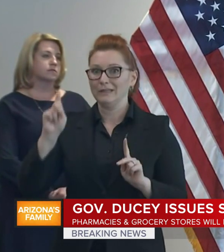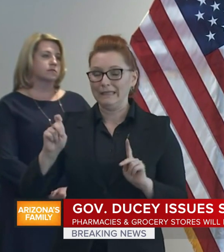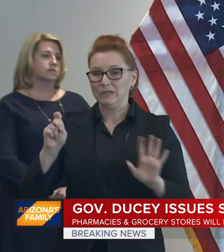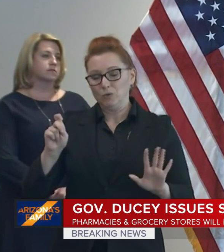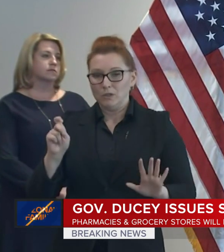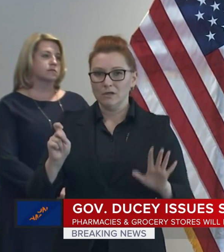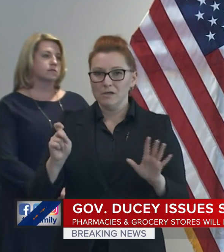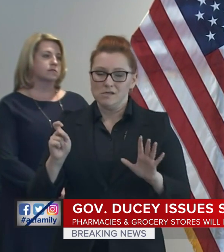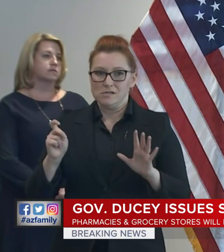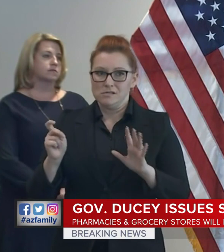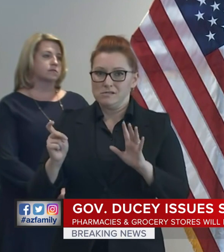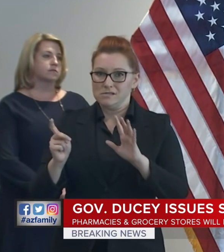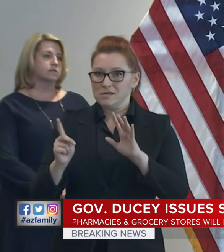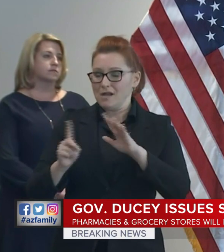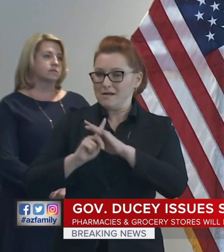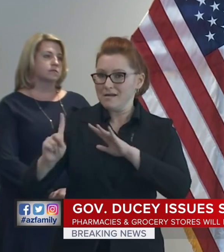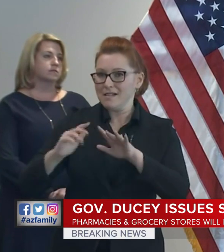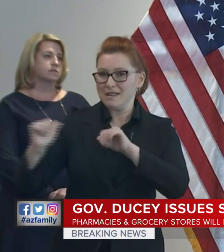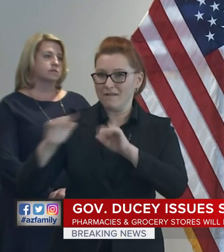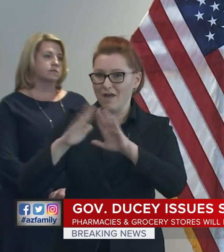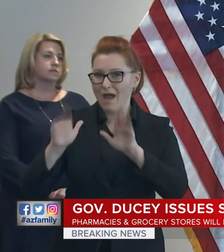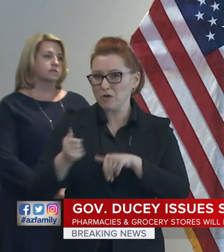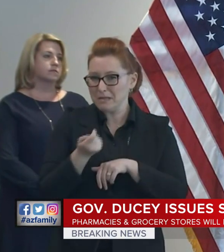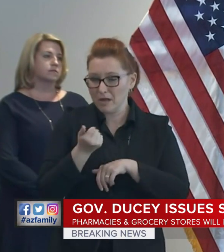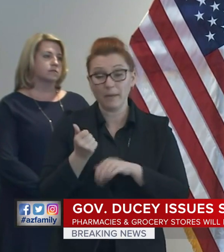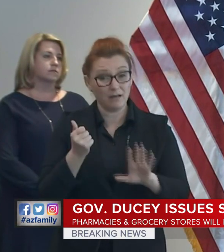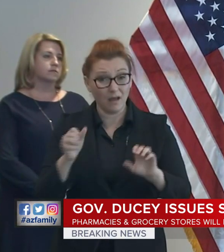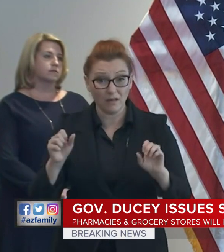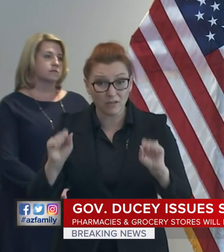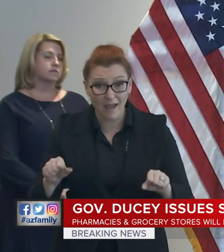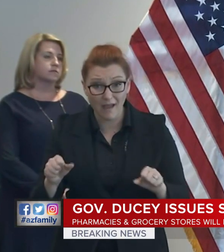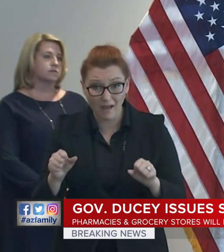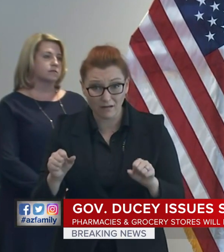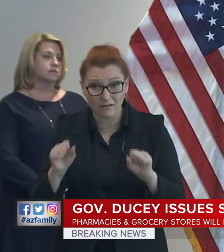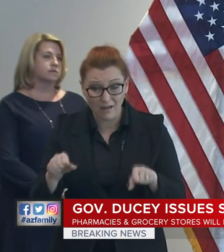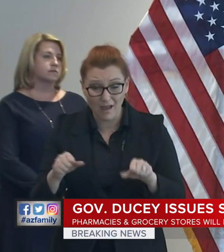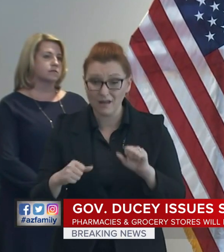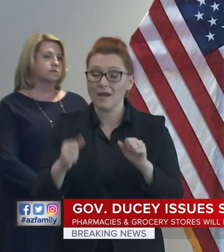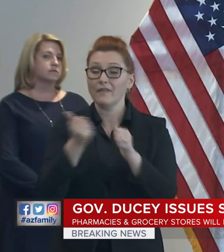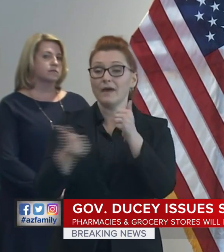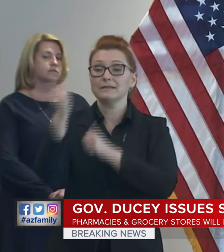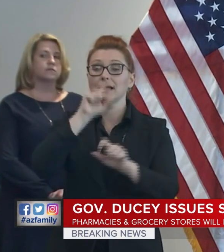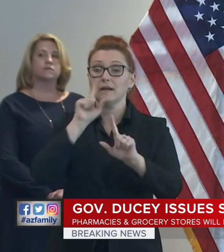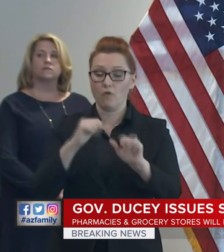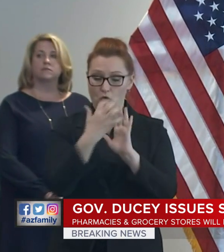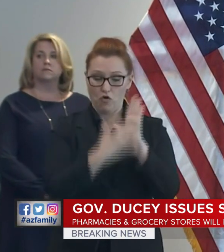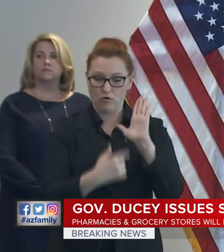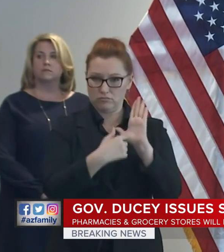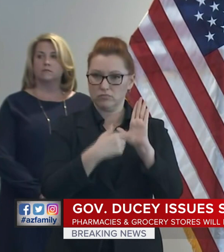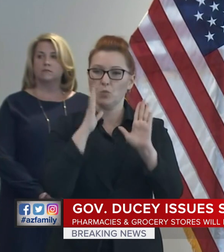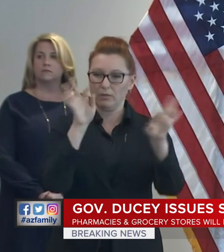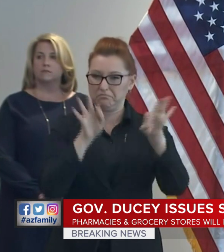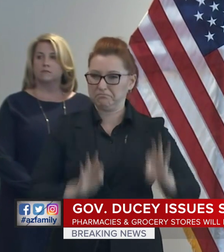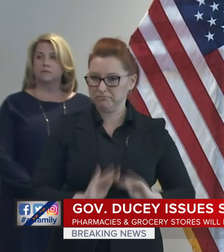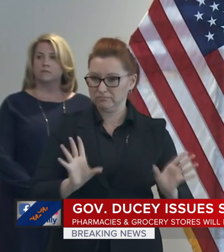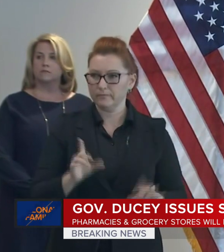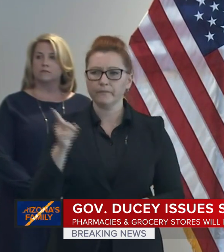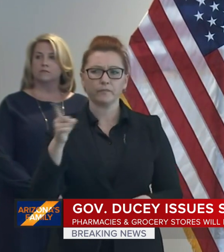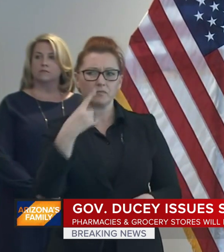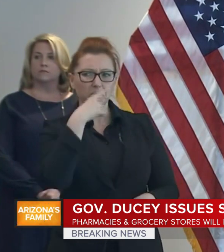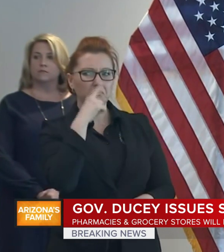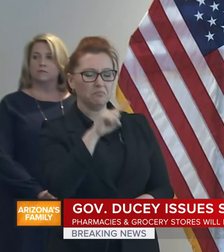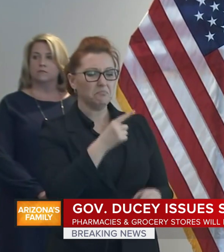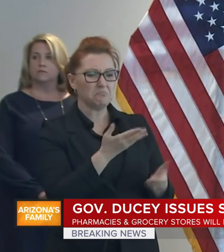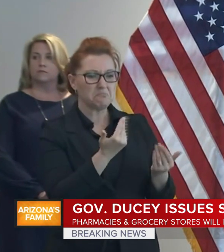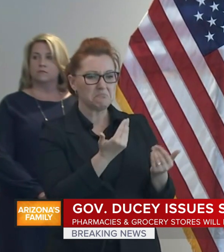there's a way to do it in a safe way, and the order has the mechanisms. Can you give us some examples